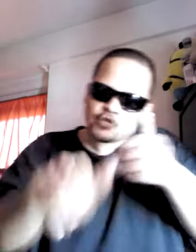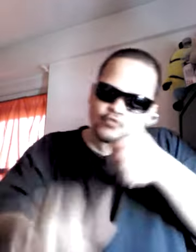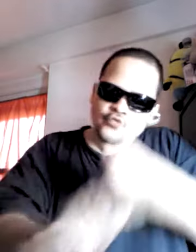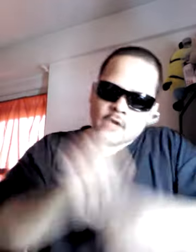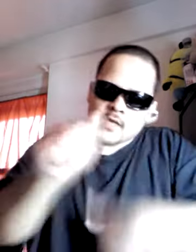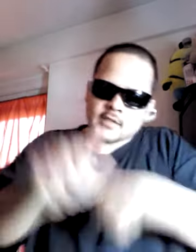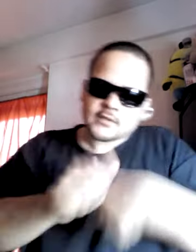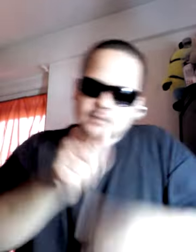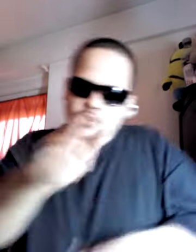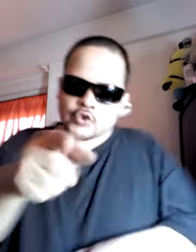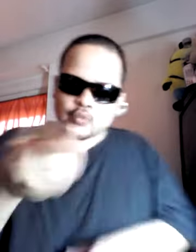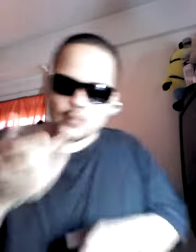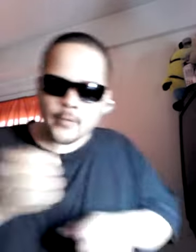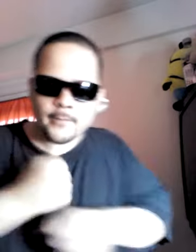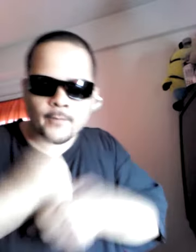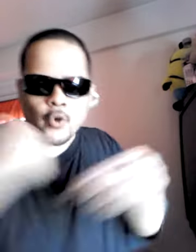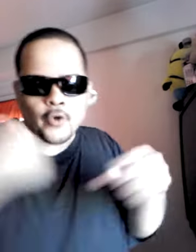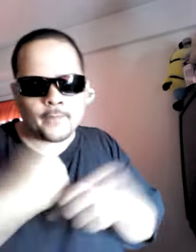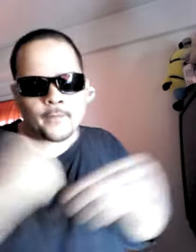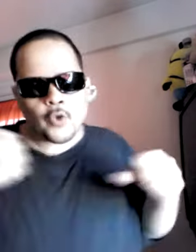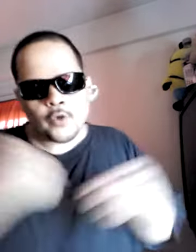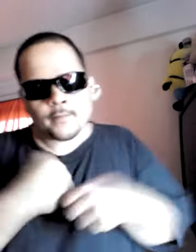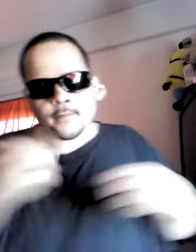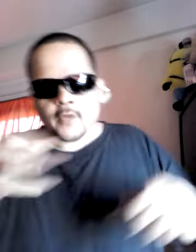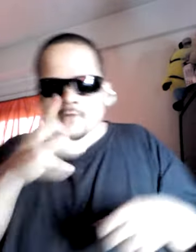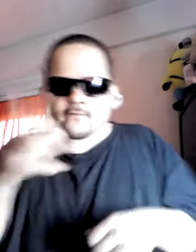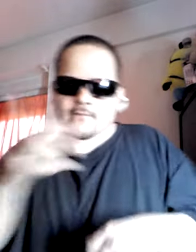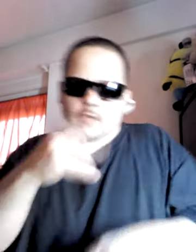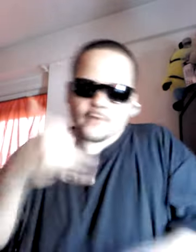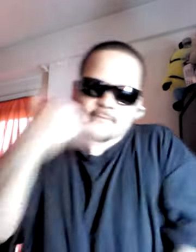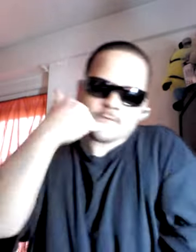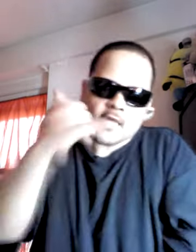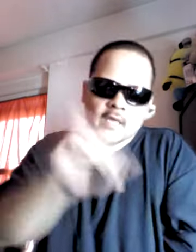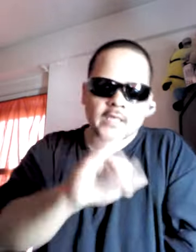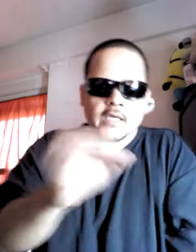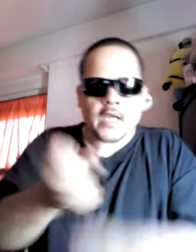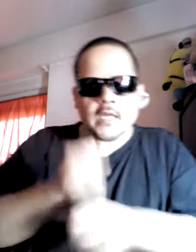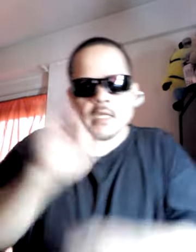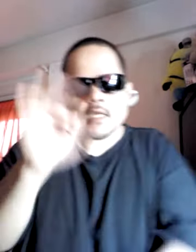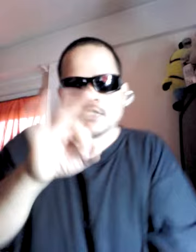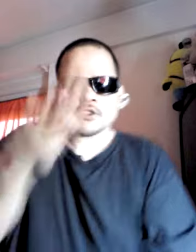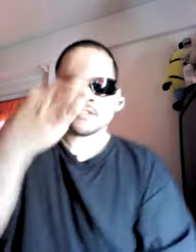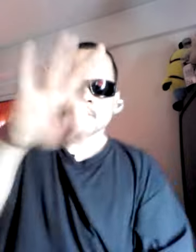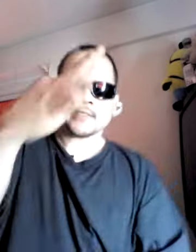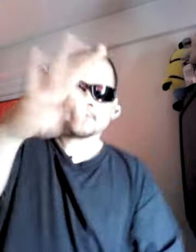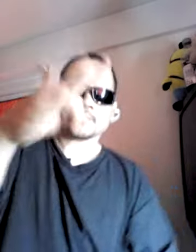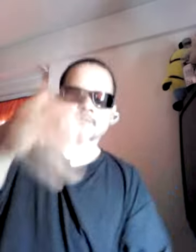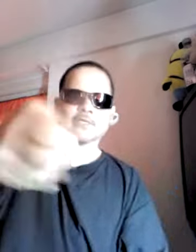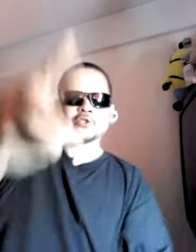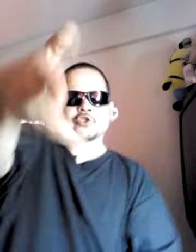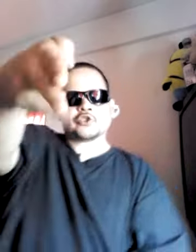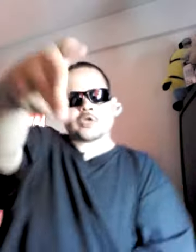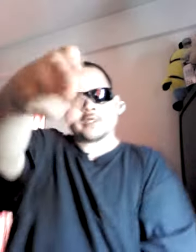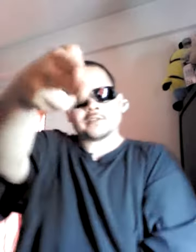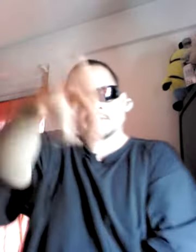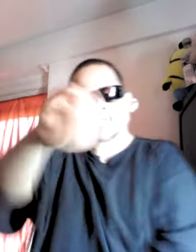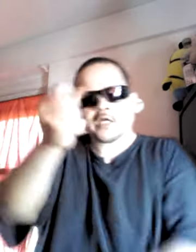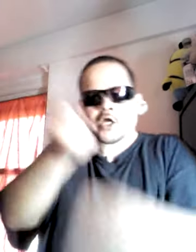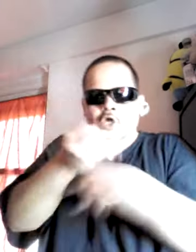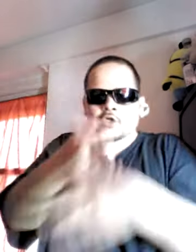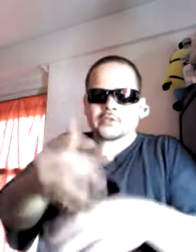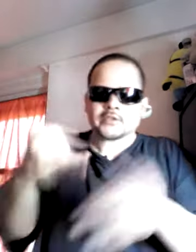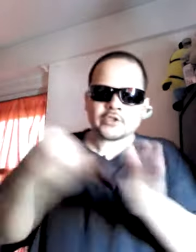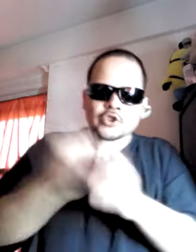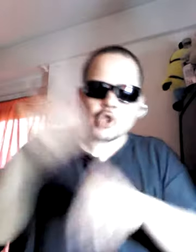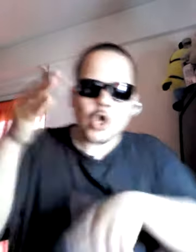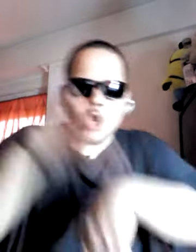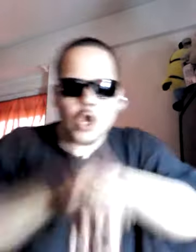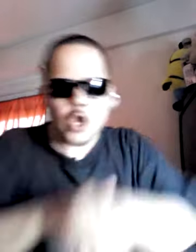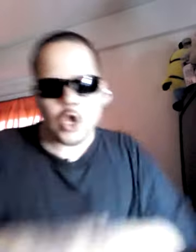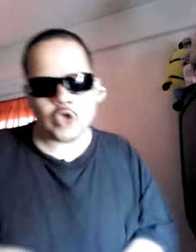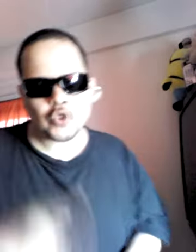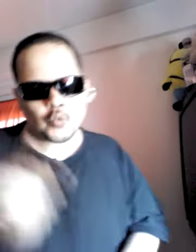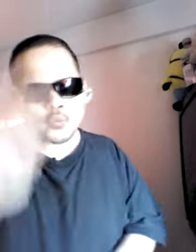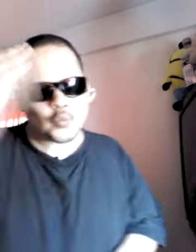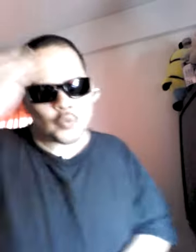boom, bam, on the motherfuckin' phone Get the 19 shot cause nigga it's on I know the spot where the punk